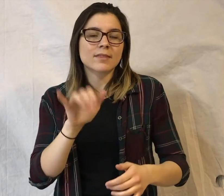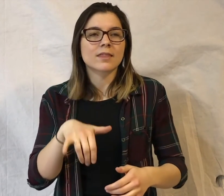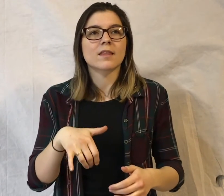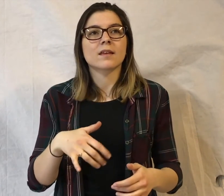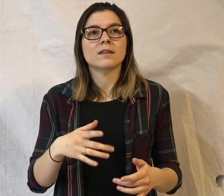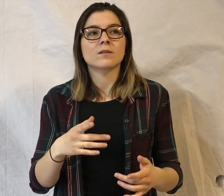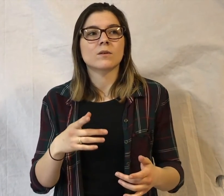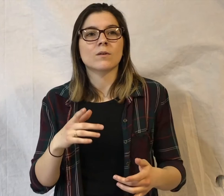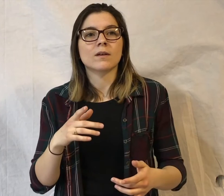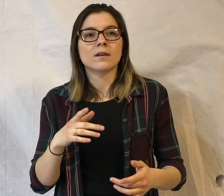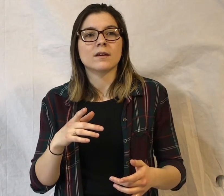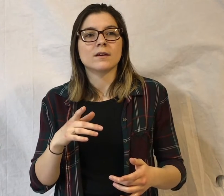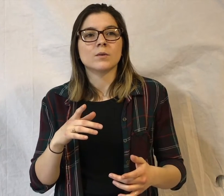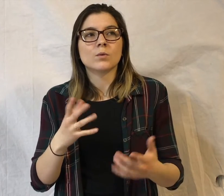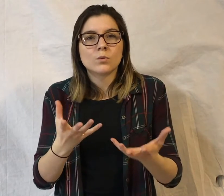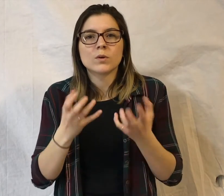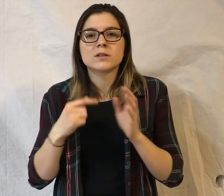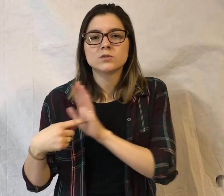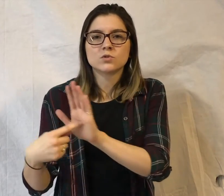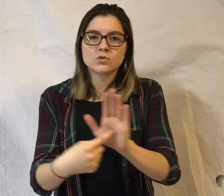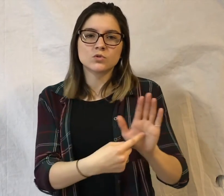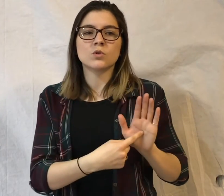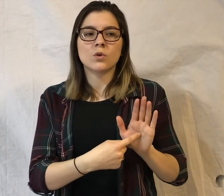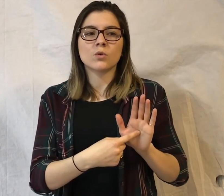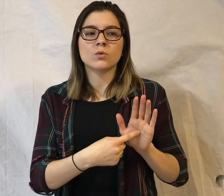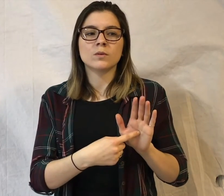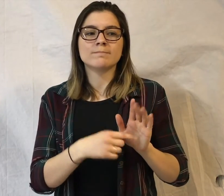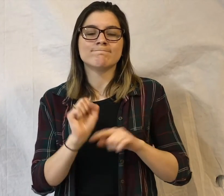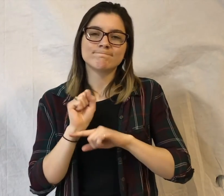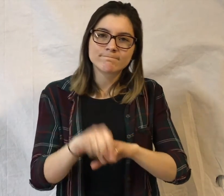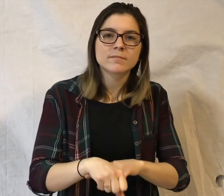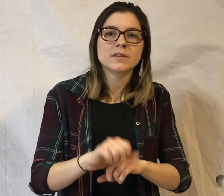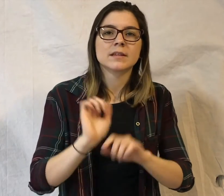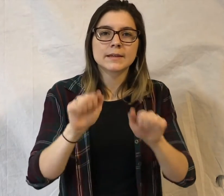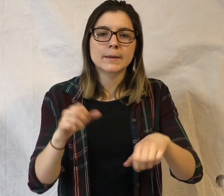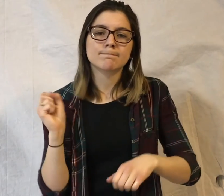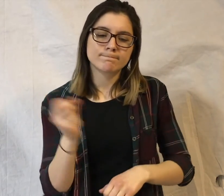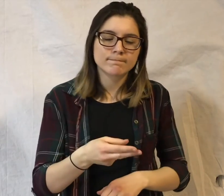So we really want to show that you can beat oppression and that it can be defeated.